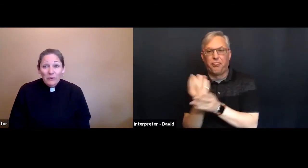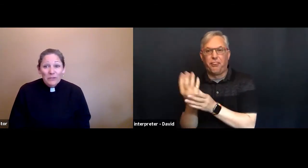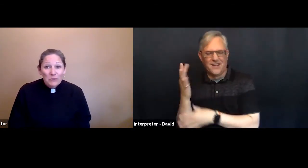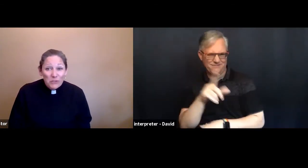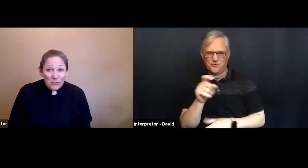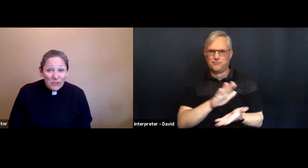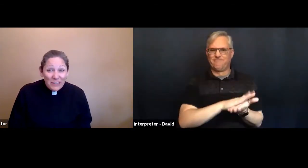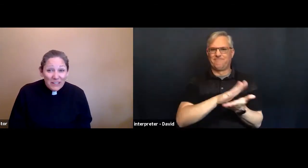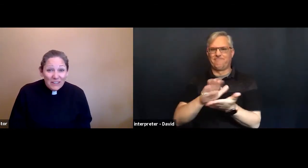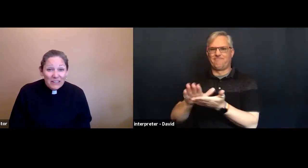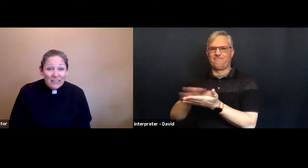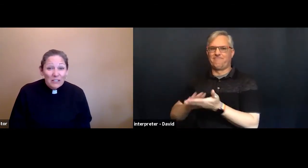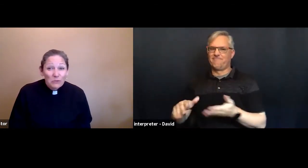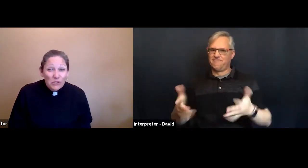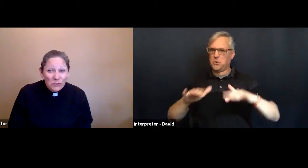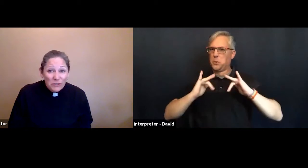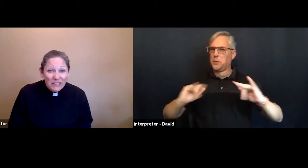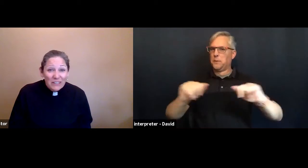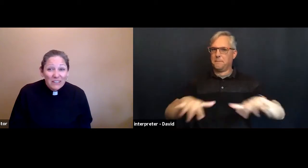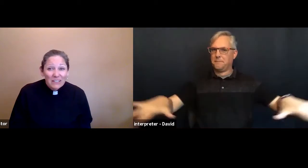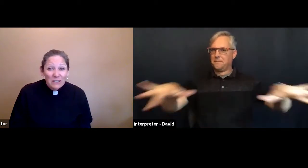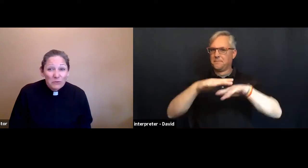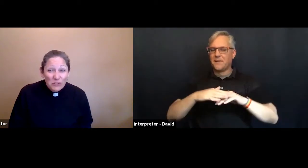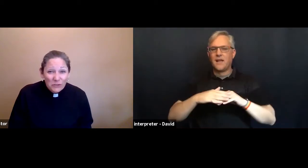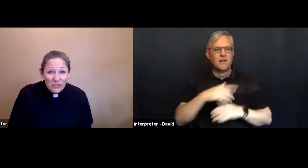you should you should you should